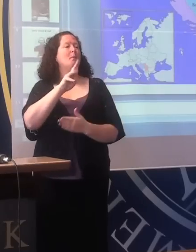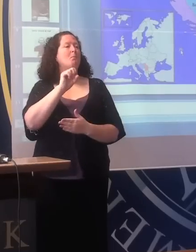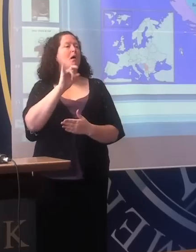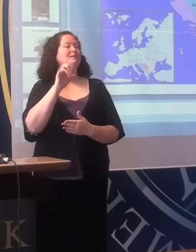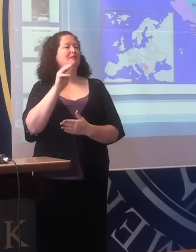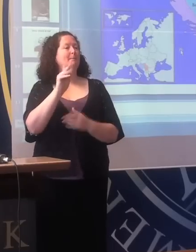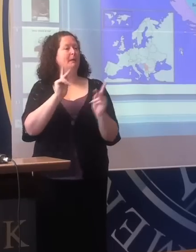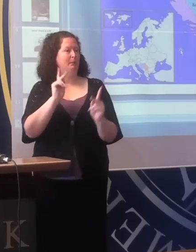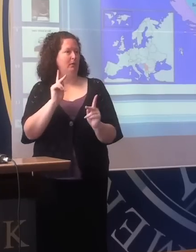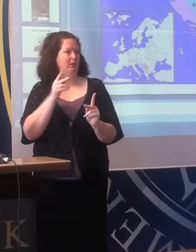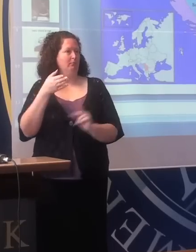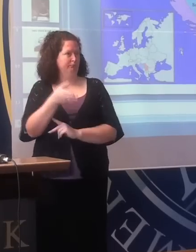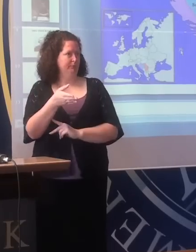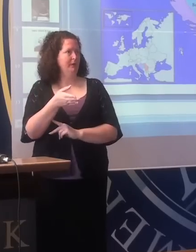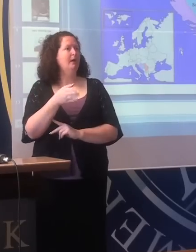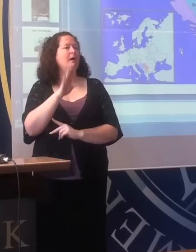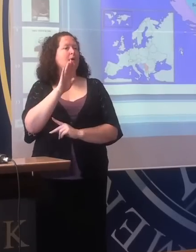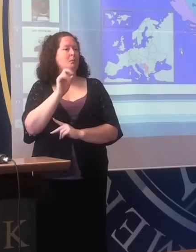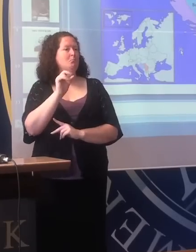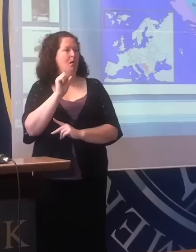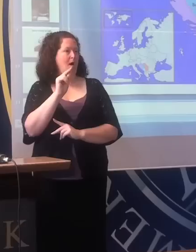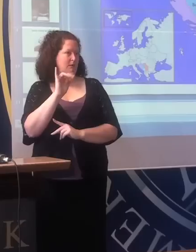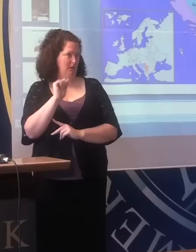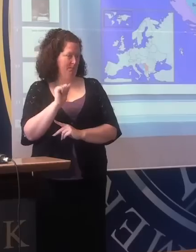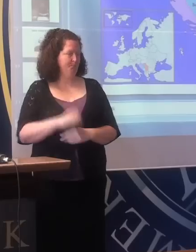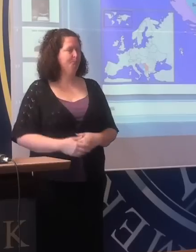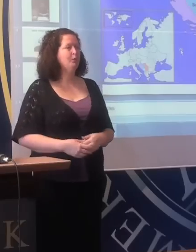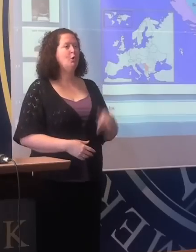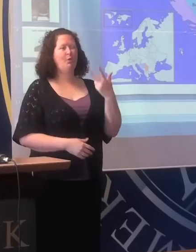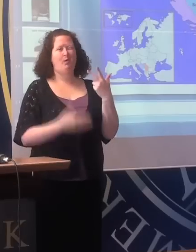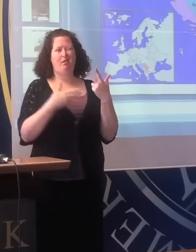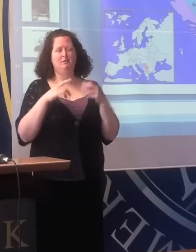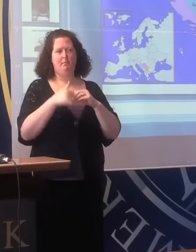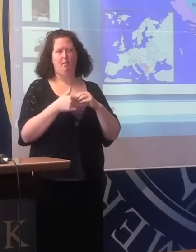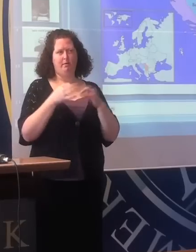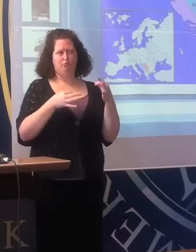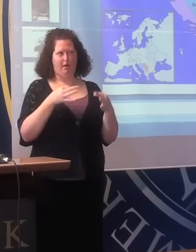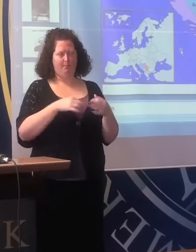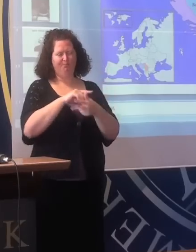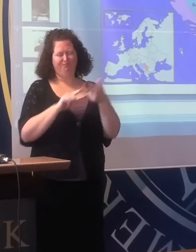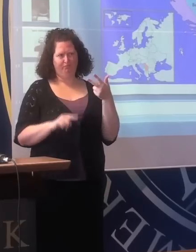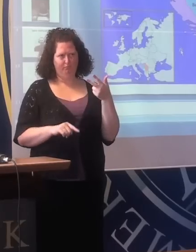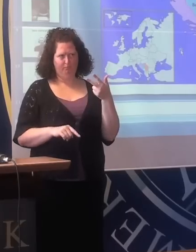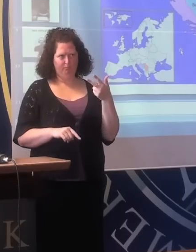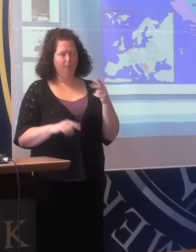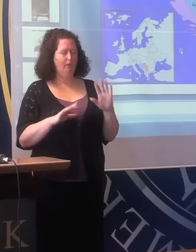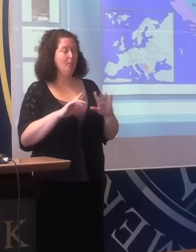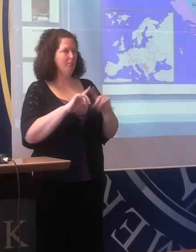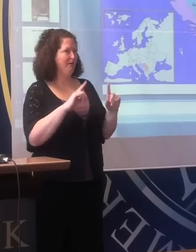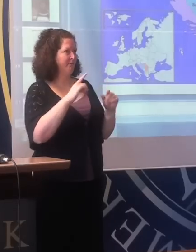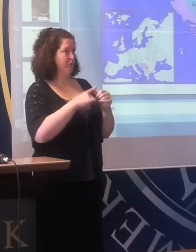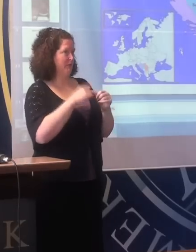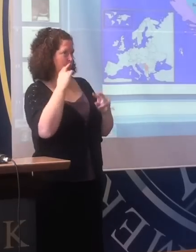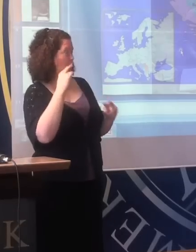Three things about that trial, three short things, but first of all, let's look at